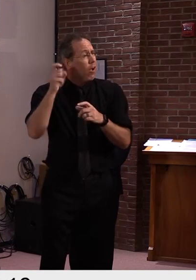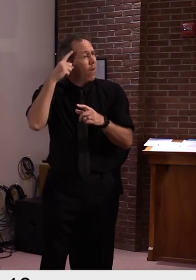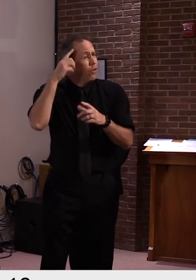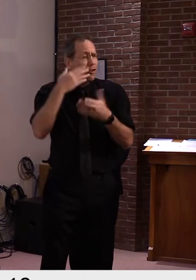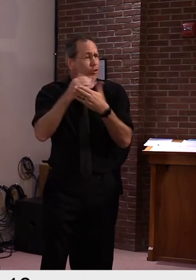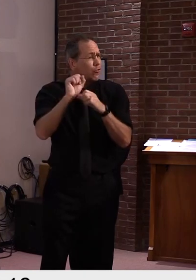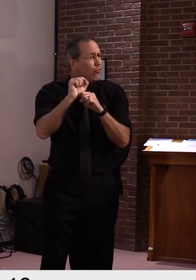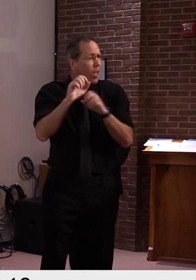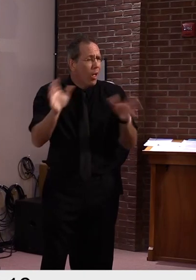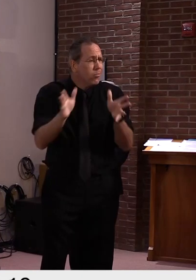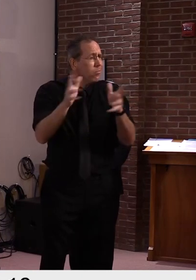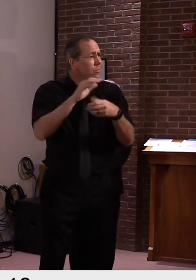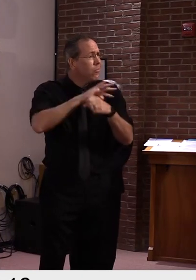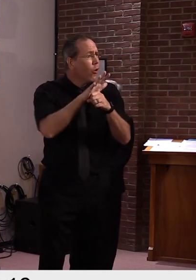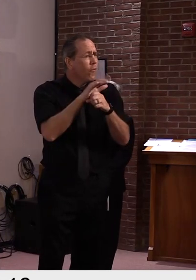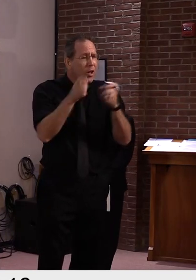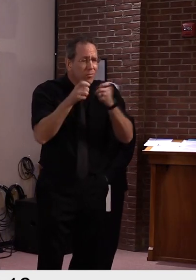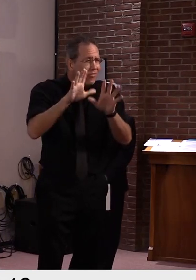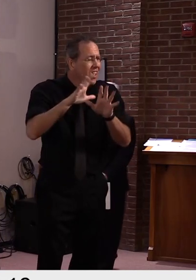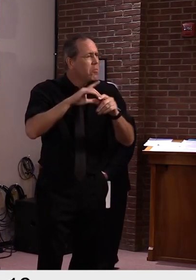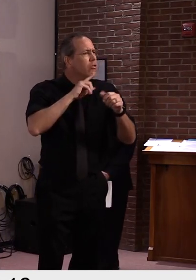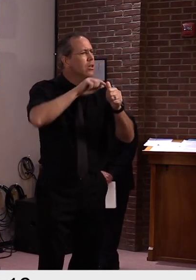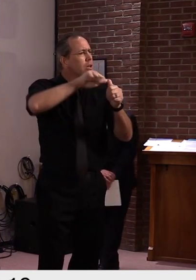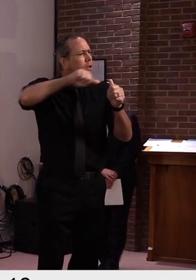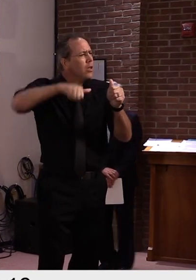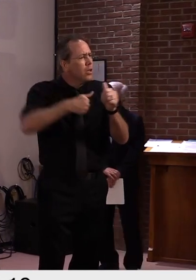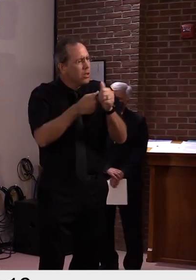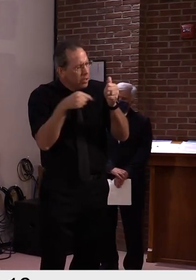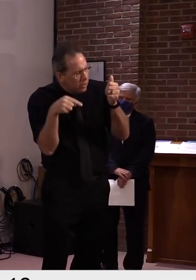Mr. P. Check. Good luck.